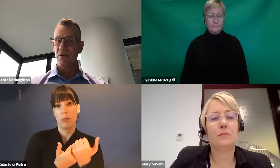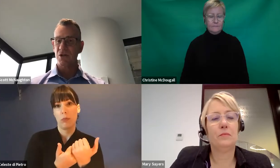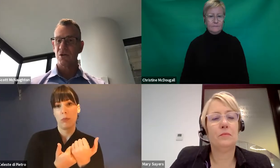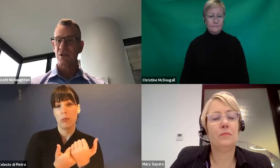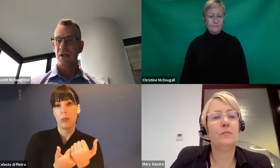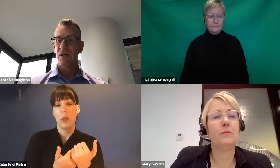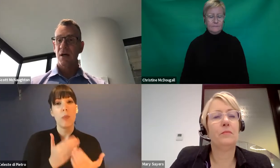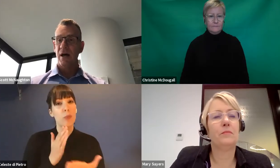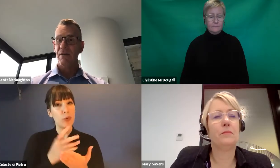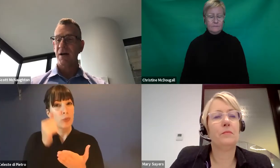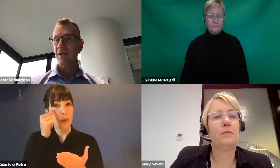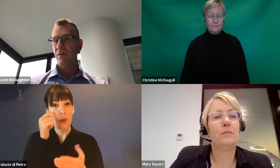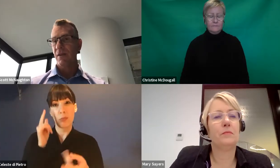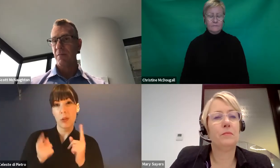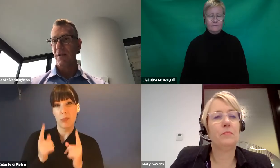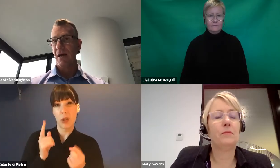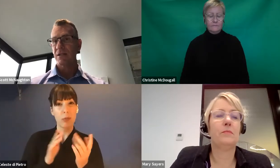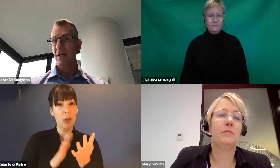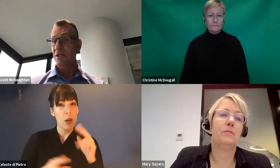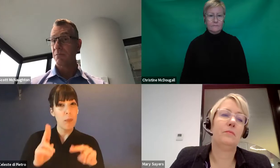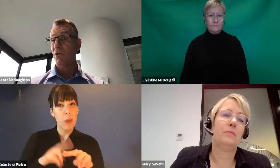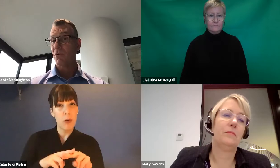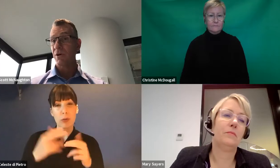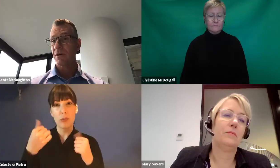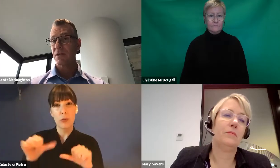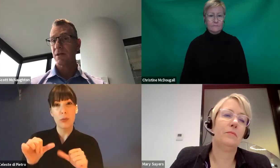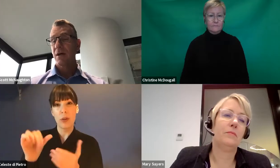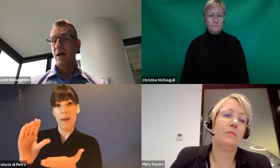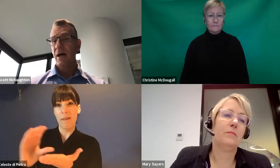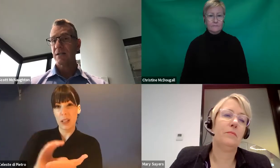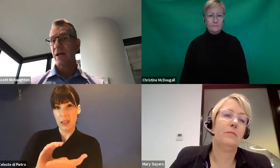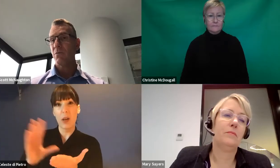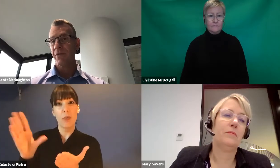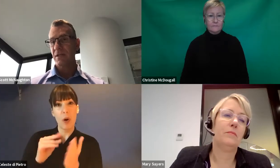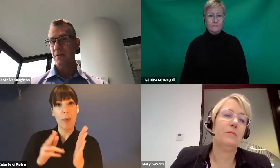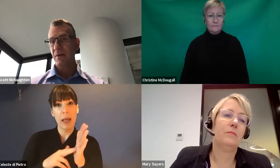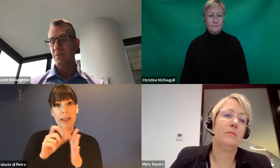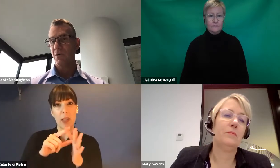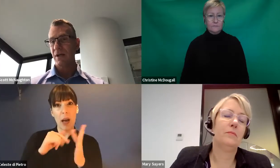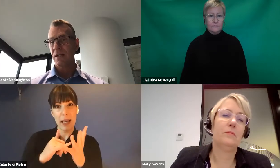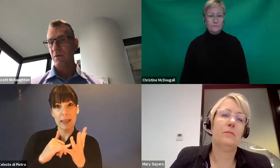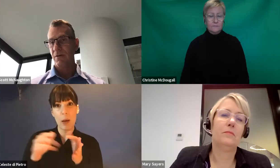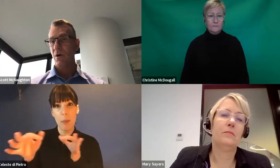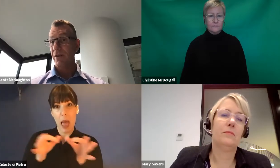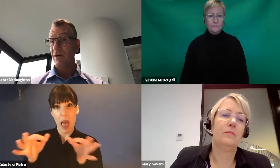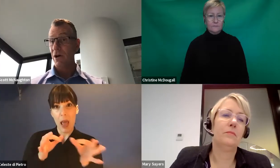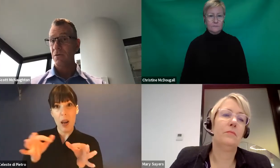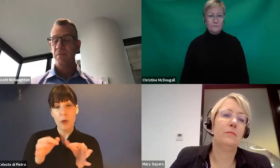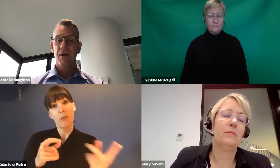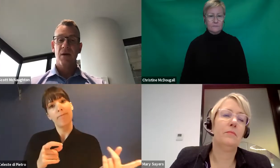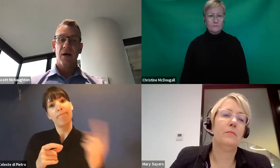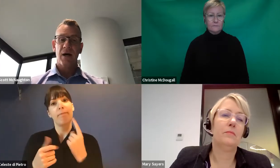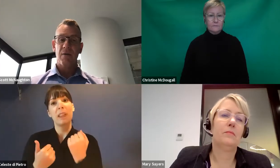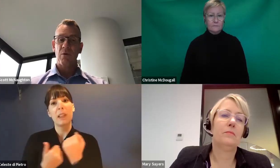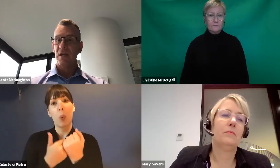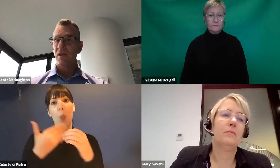parents using funding within their plans to get support workers to help with their disability support needs while they're at home,